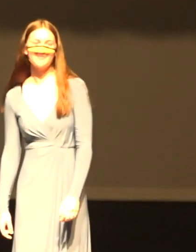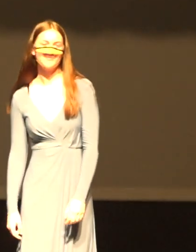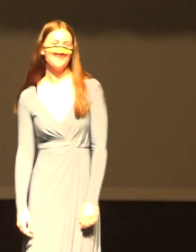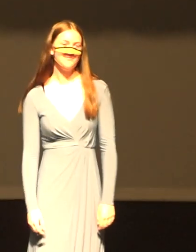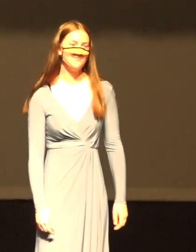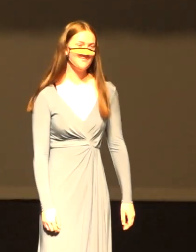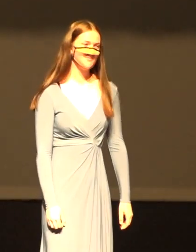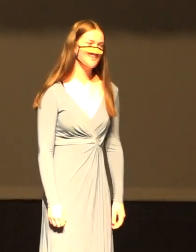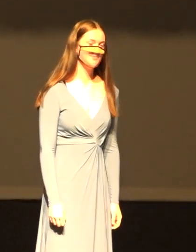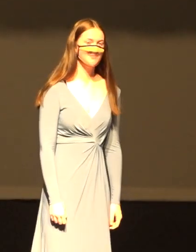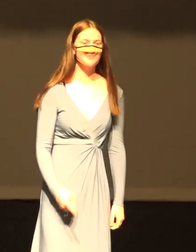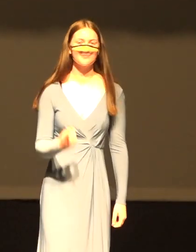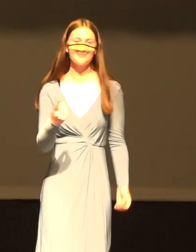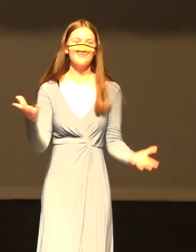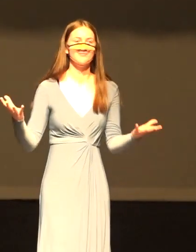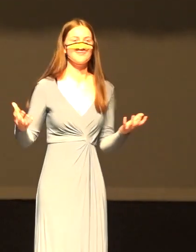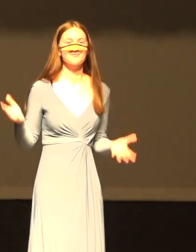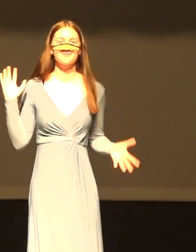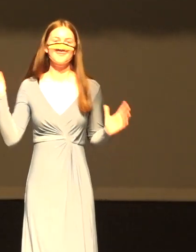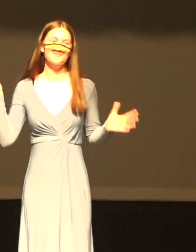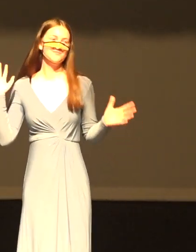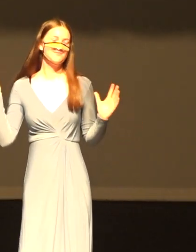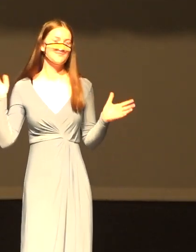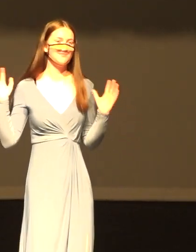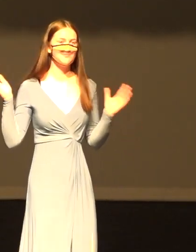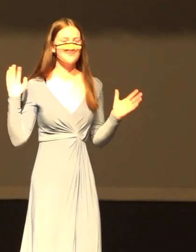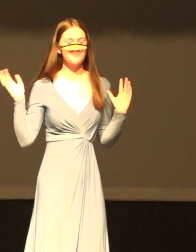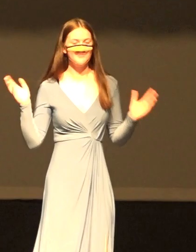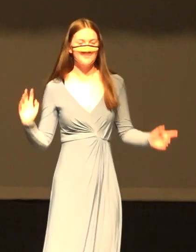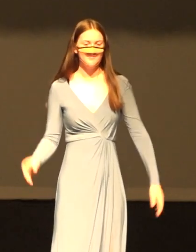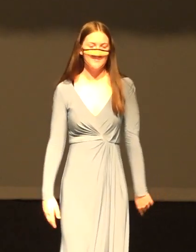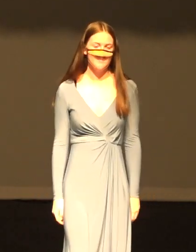Oh, how about a round of applause?